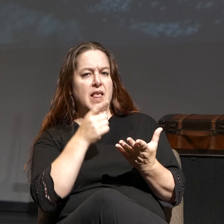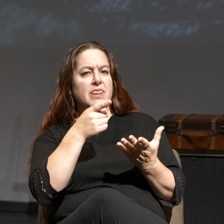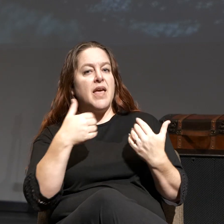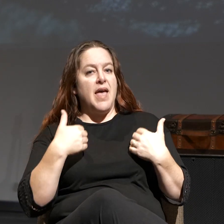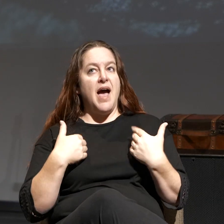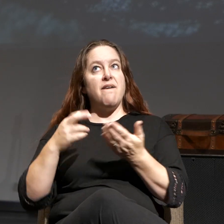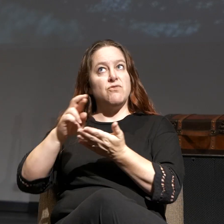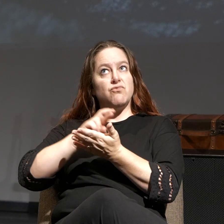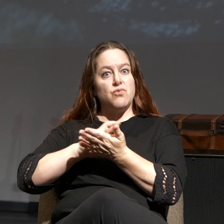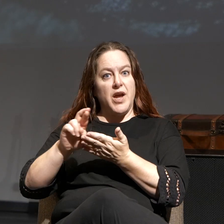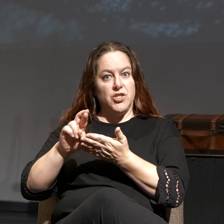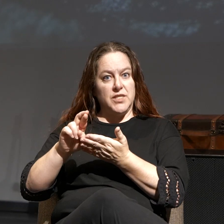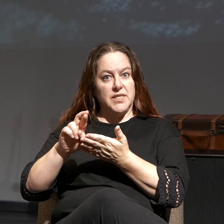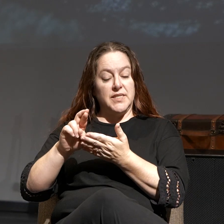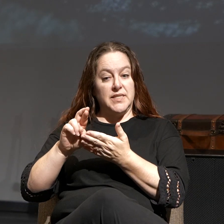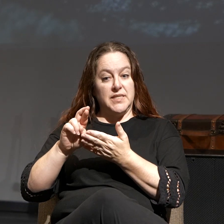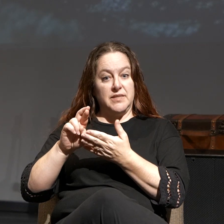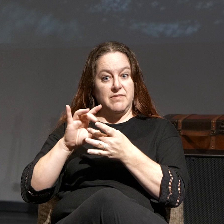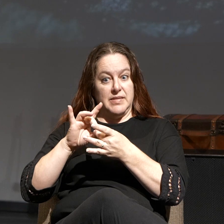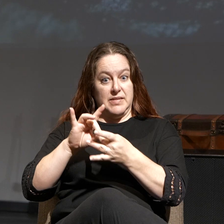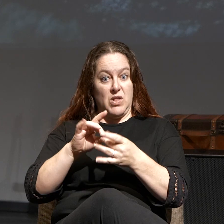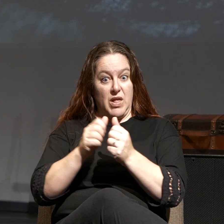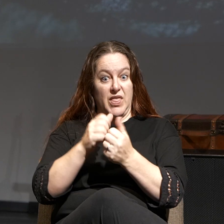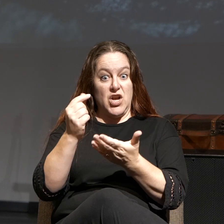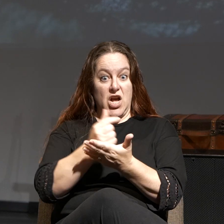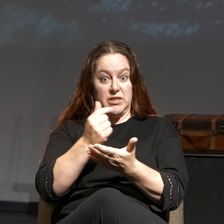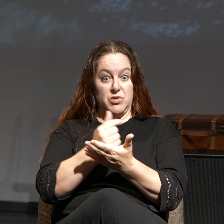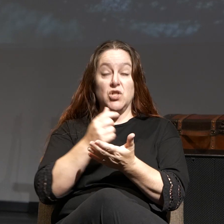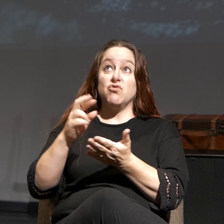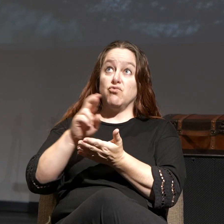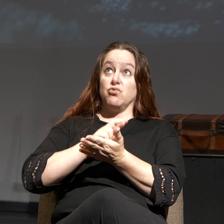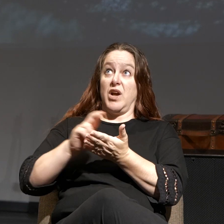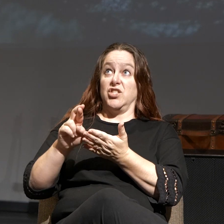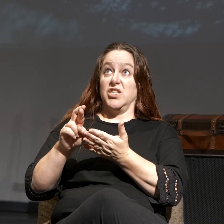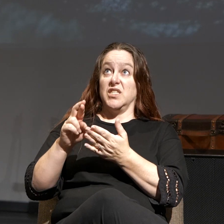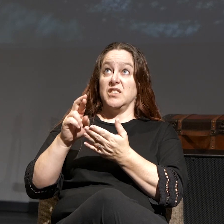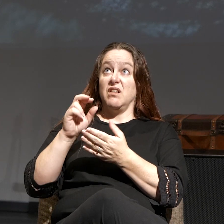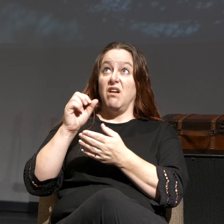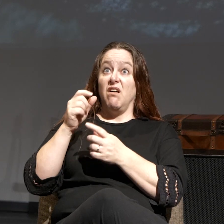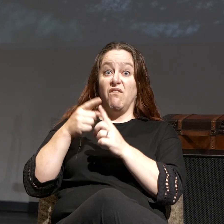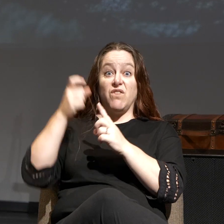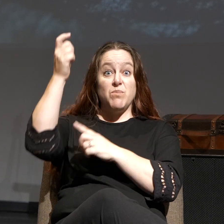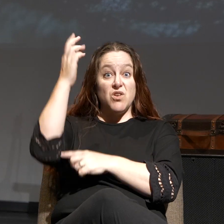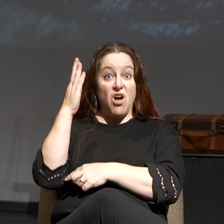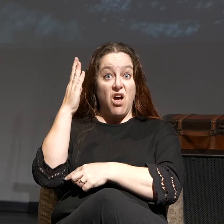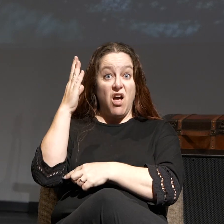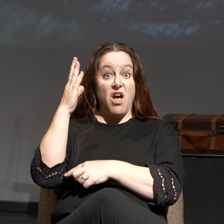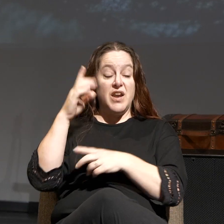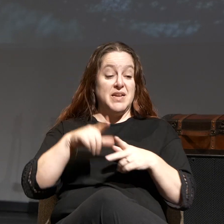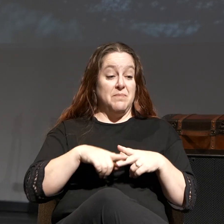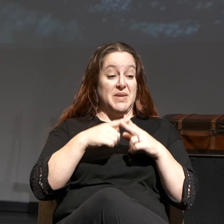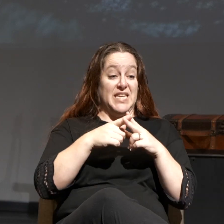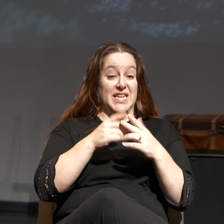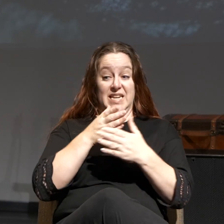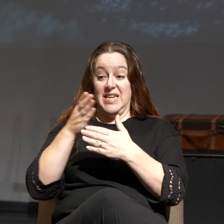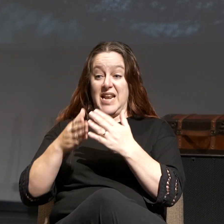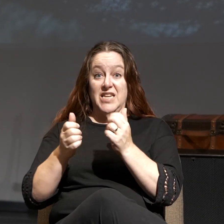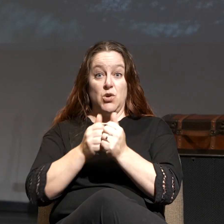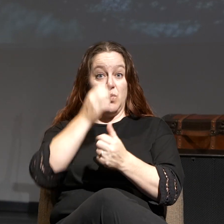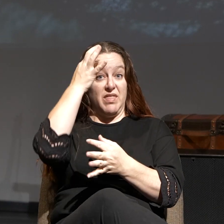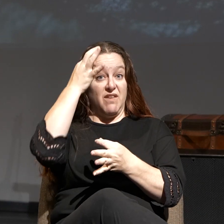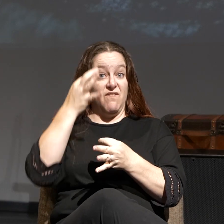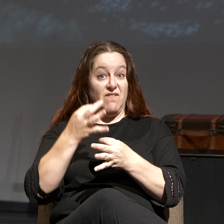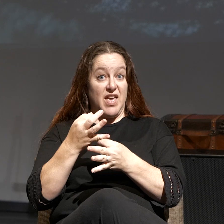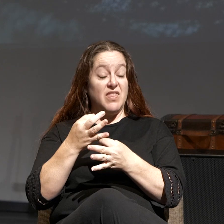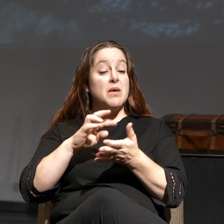in it, in the gospel. There is a righteousness of God is revealed, beginning and ending in faith, for it is written, the righteous will live